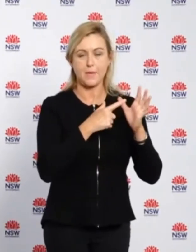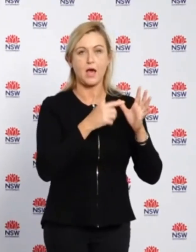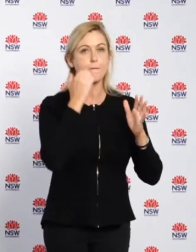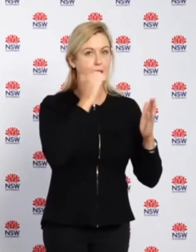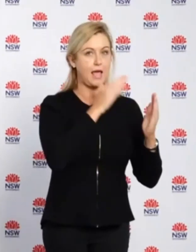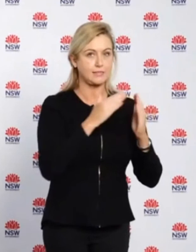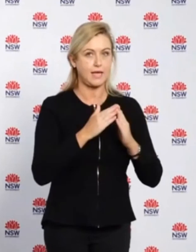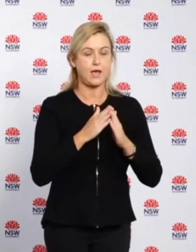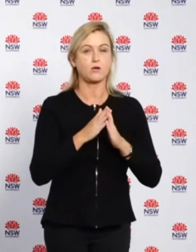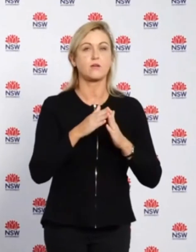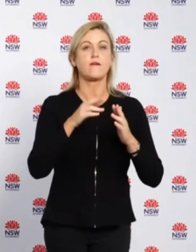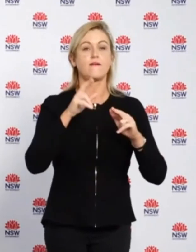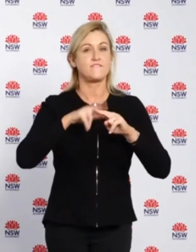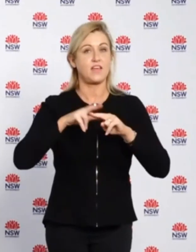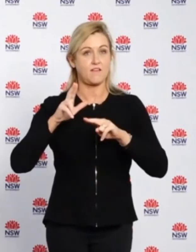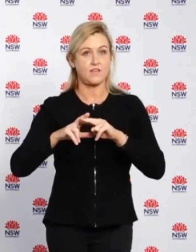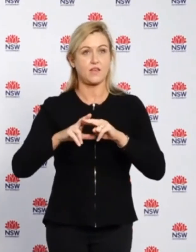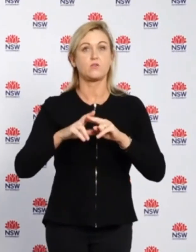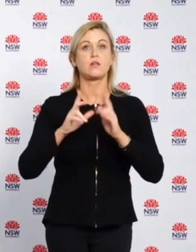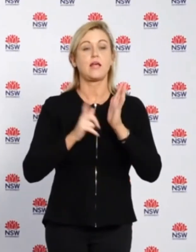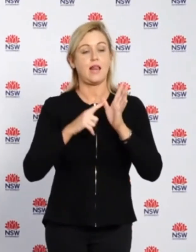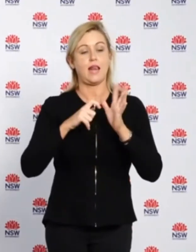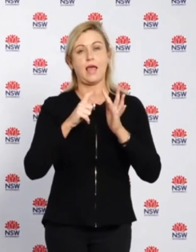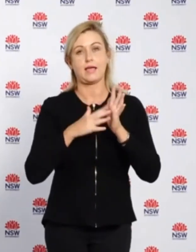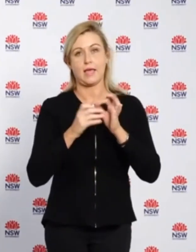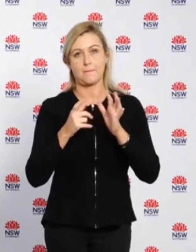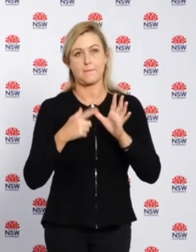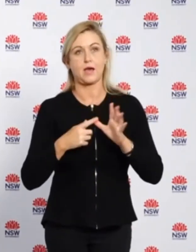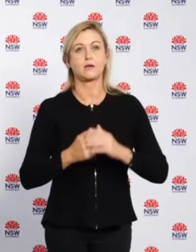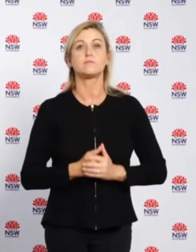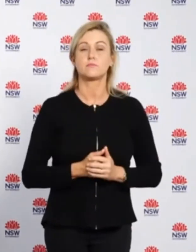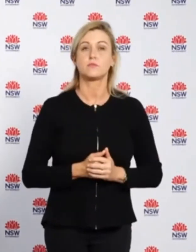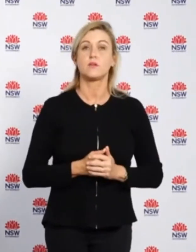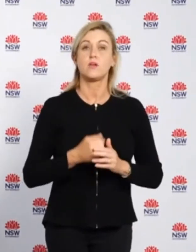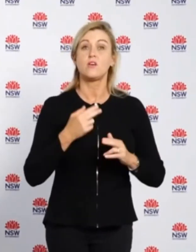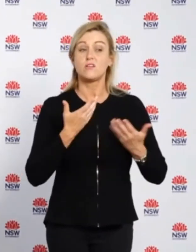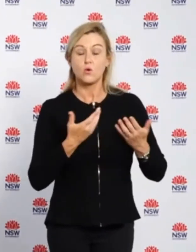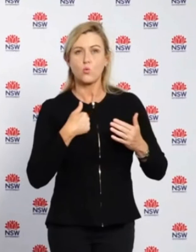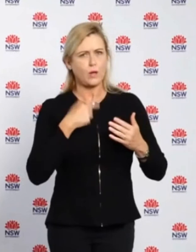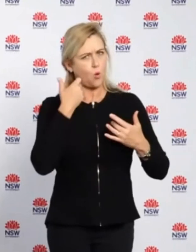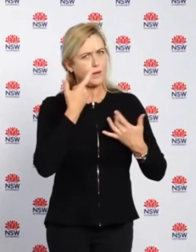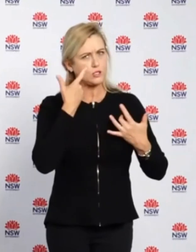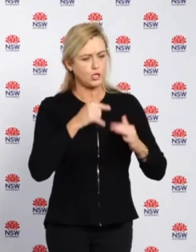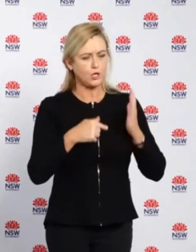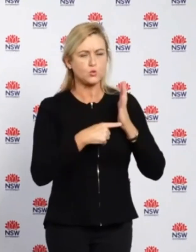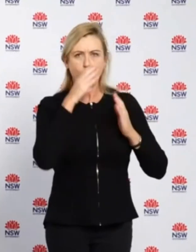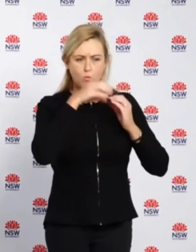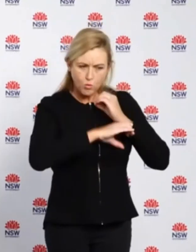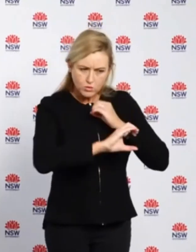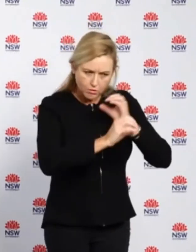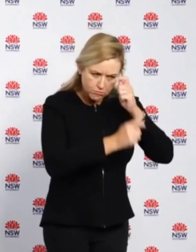Druitt and Fairfield. In terms of sewage surveillance, I'd like to